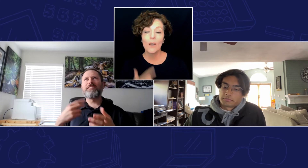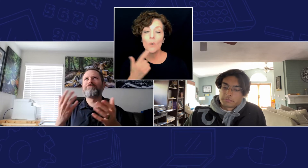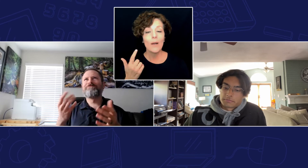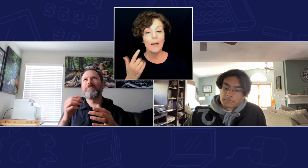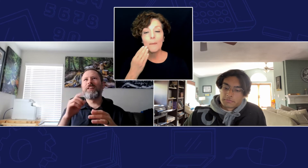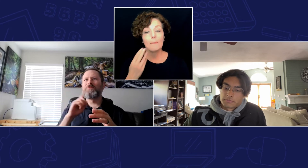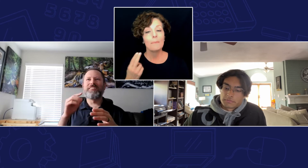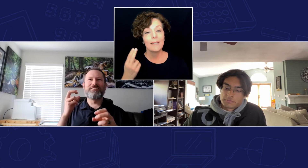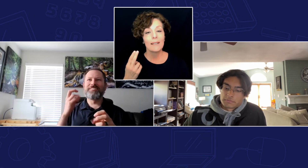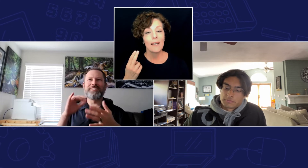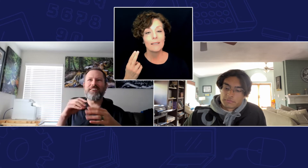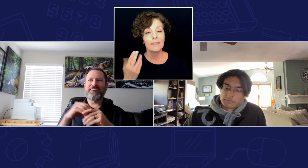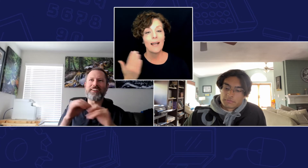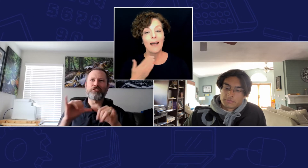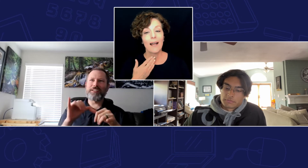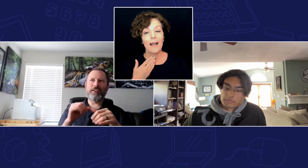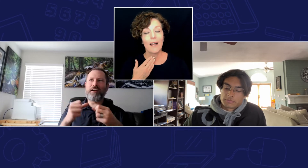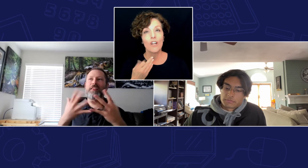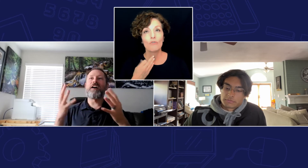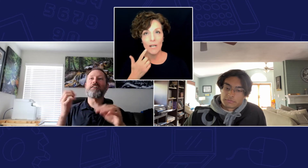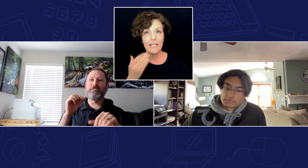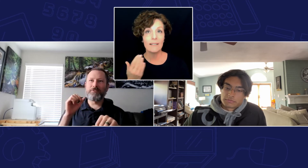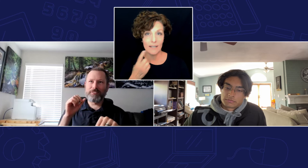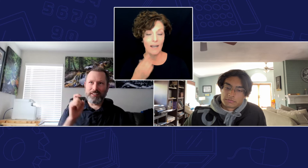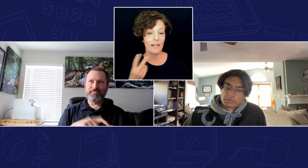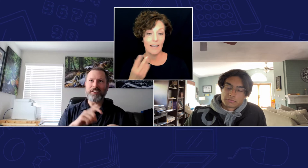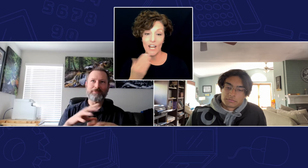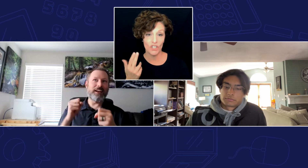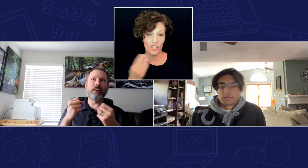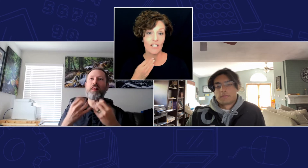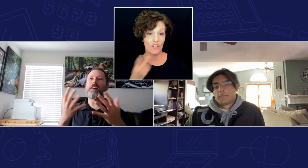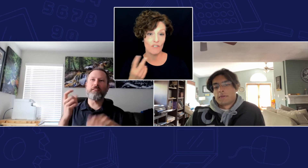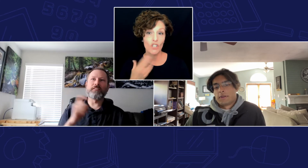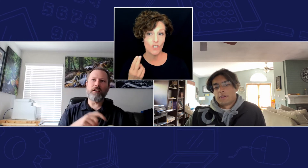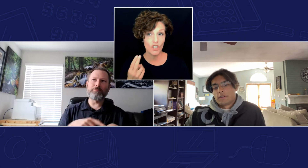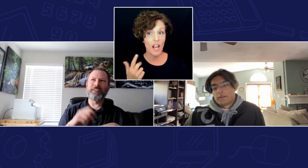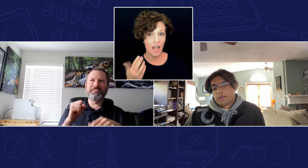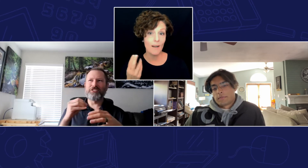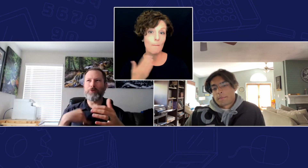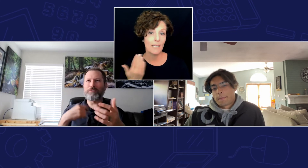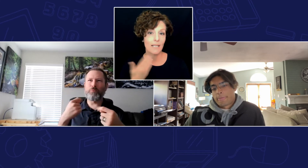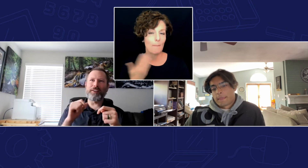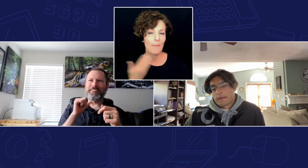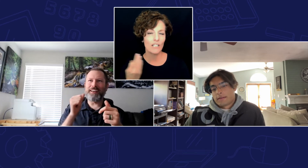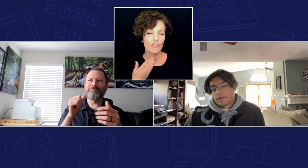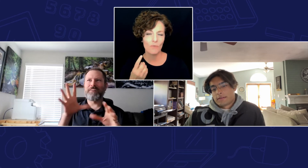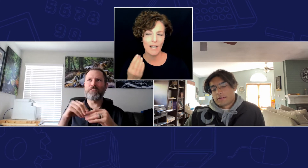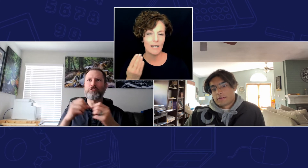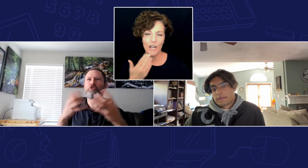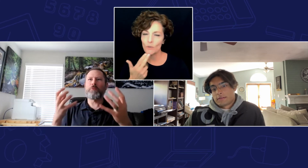well because I really studying engineering took a lot of my time so I tried not to get involved